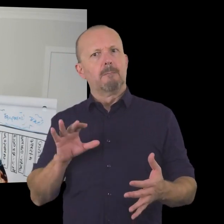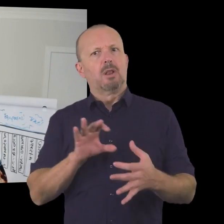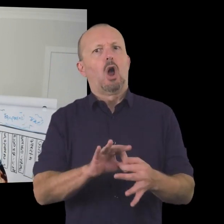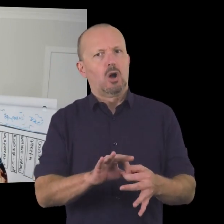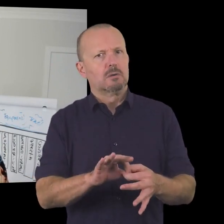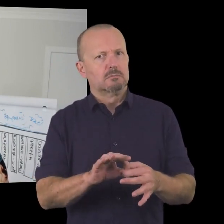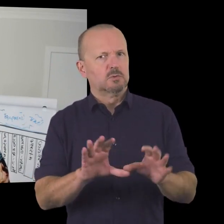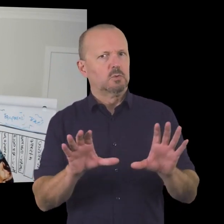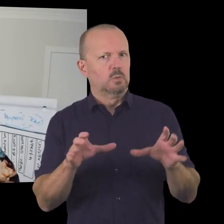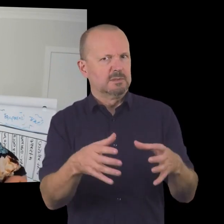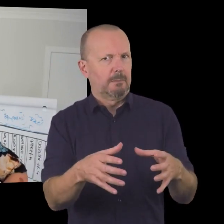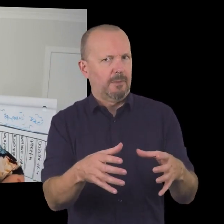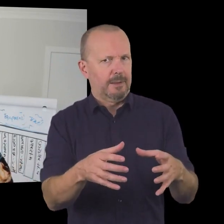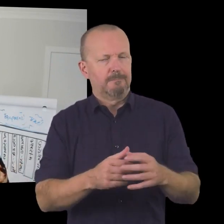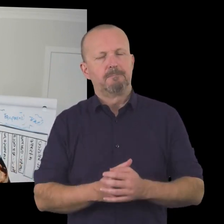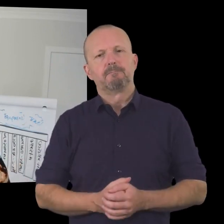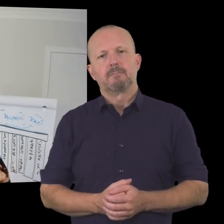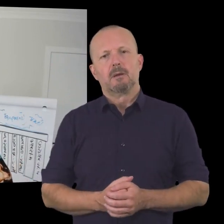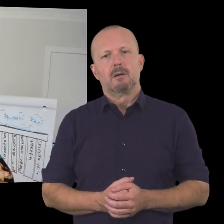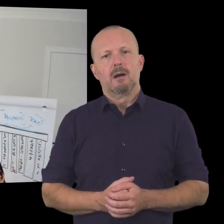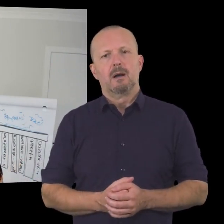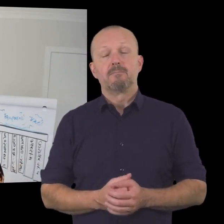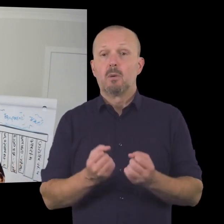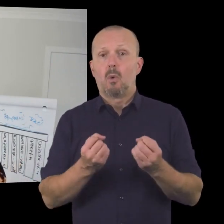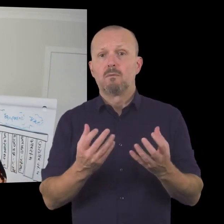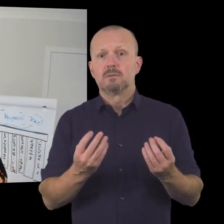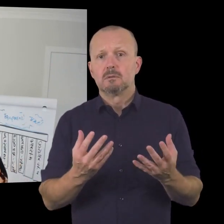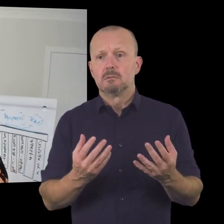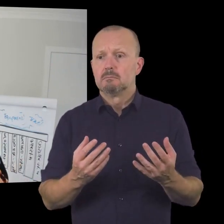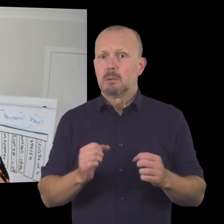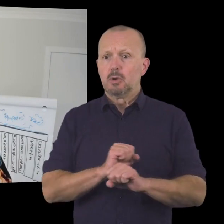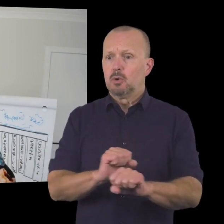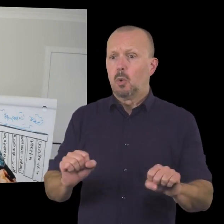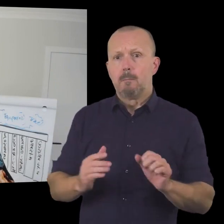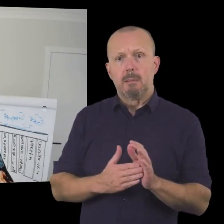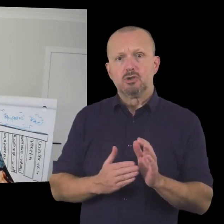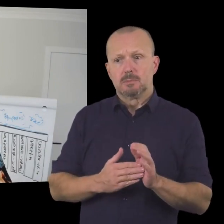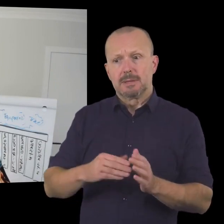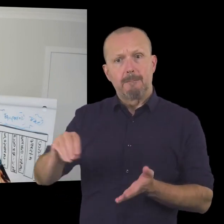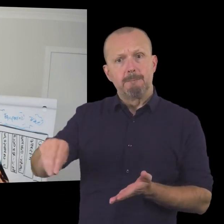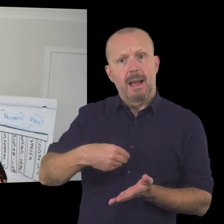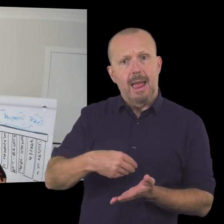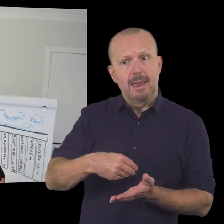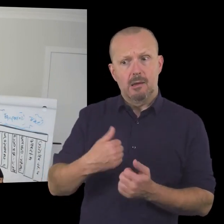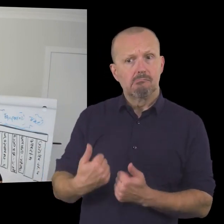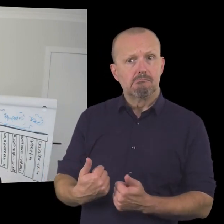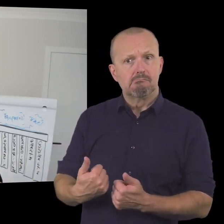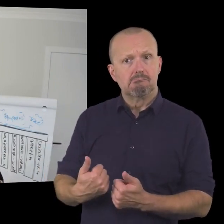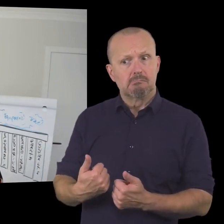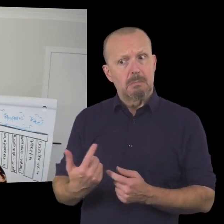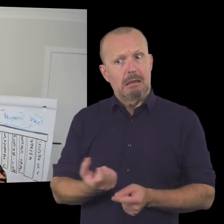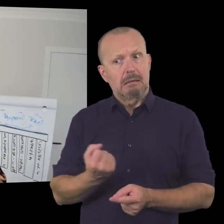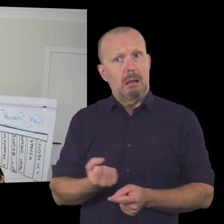belonging and quite often uh what happens is uh you might be tapping into membership as an income stream